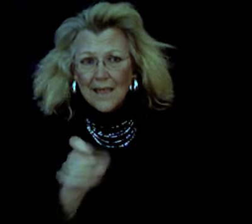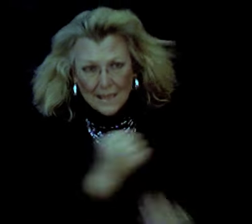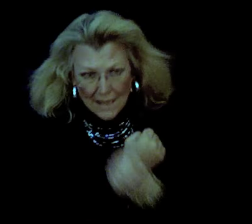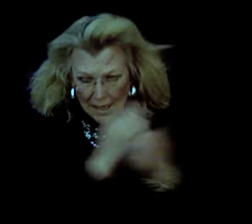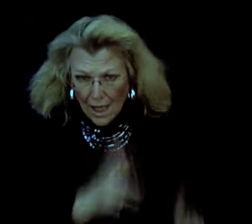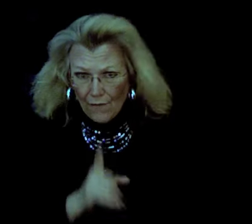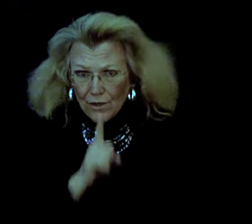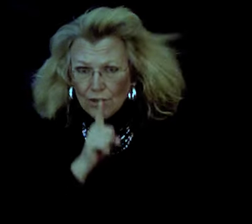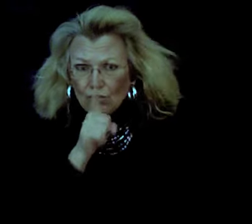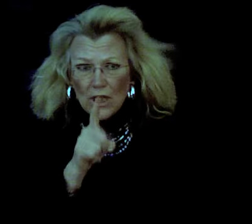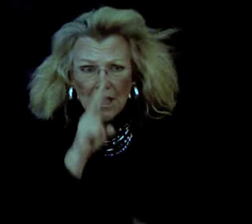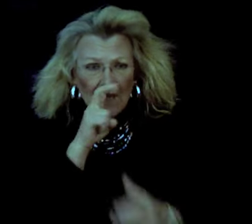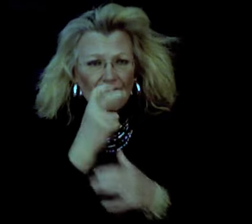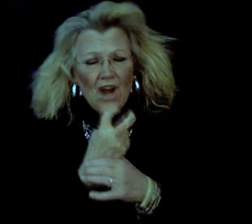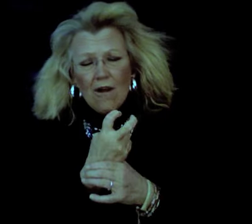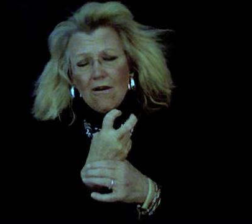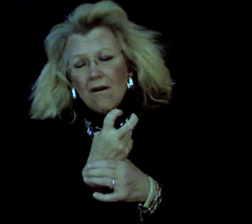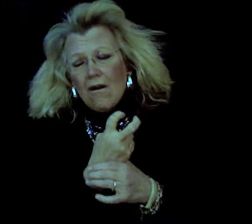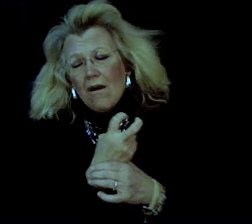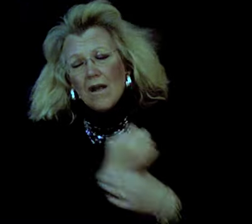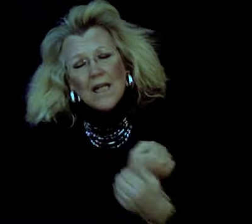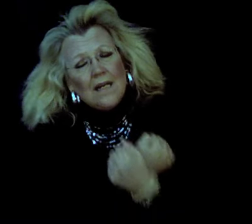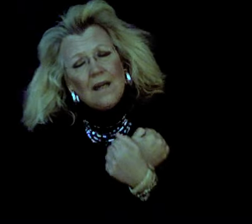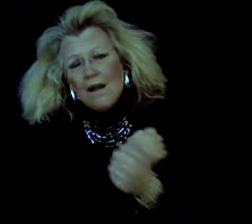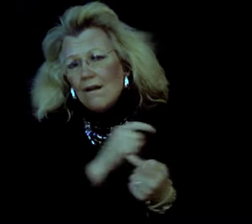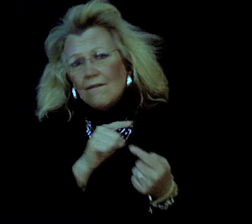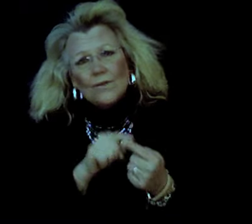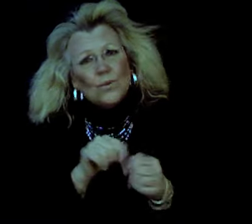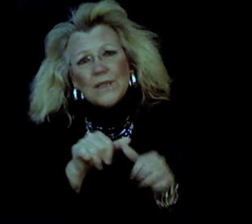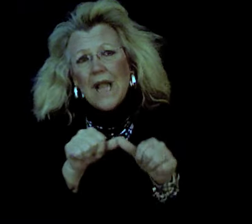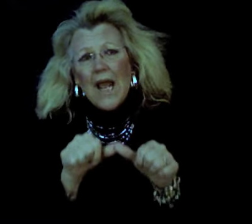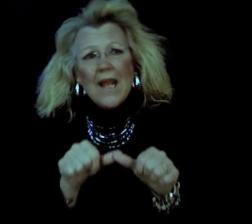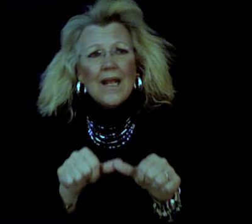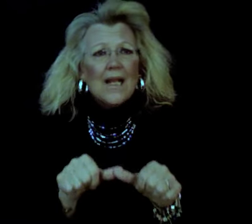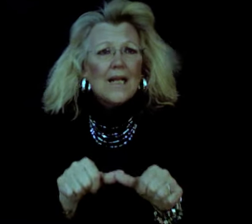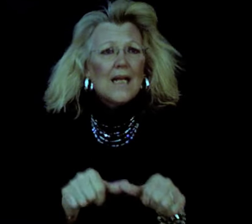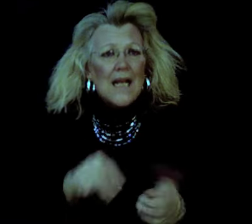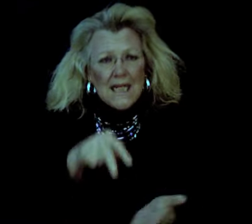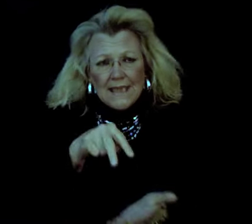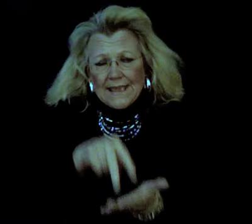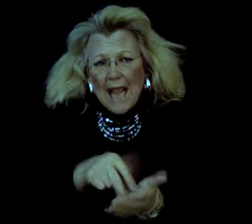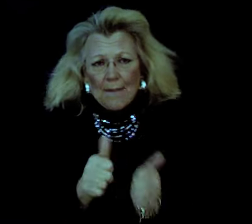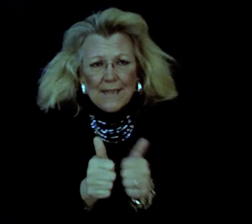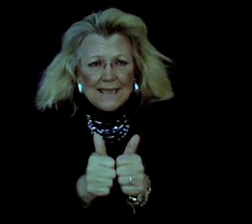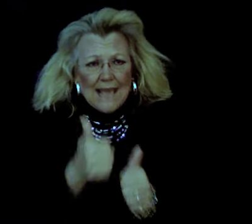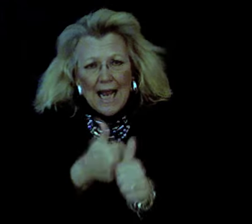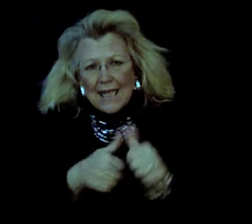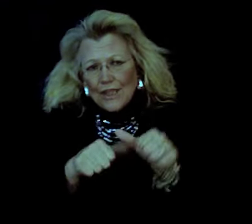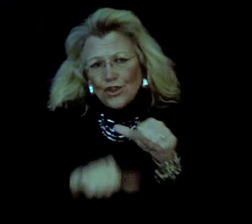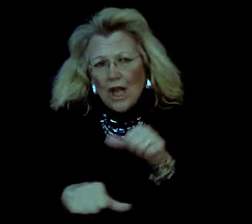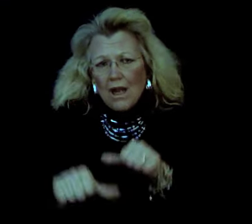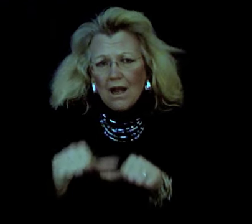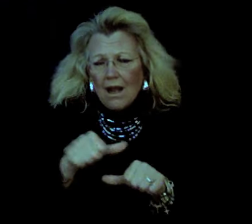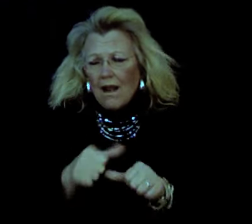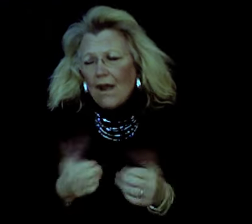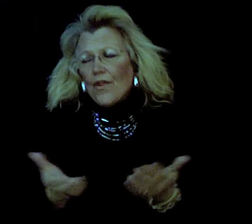Lovers really fall in love to stay Stand beside each other,